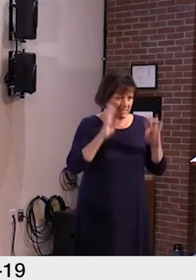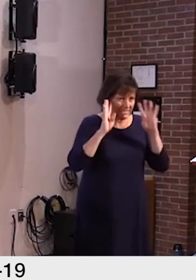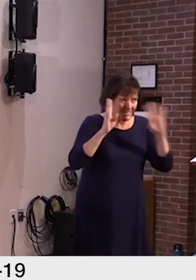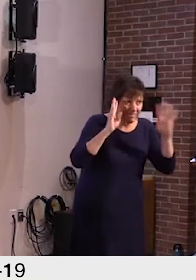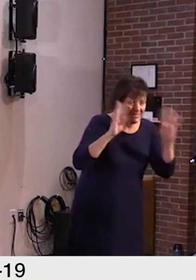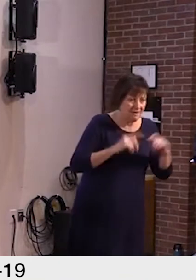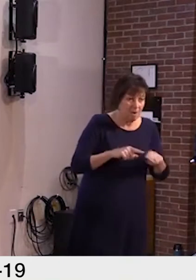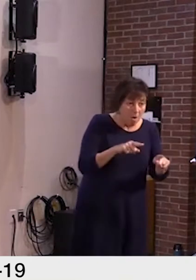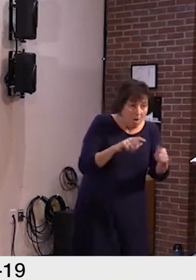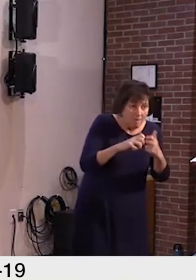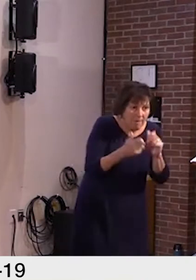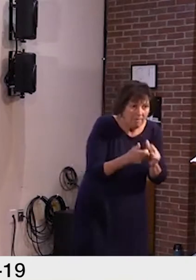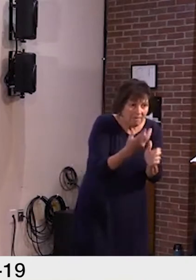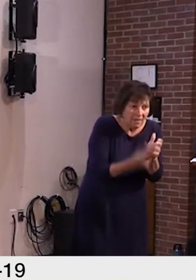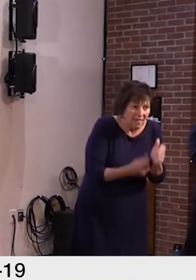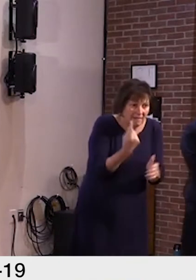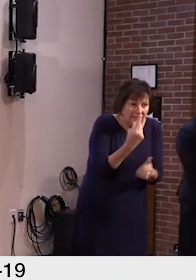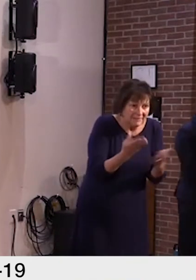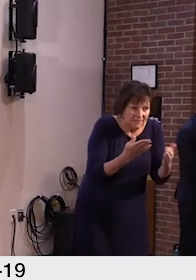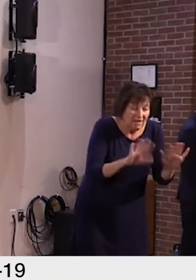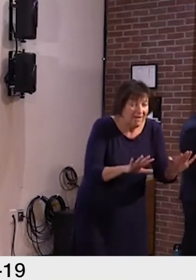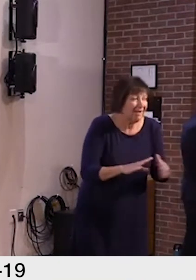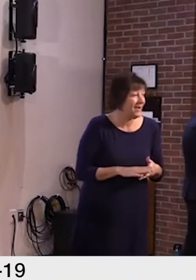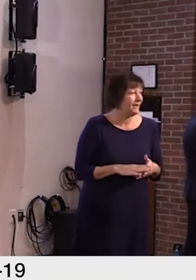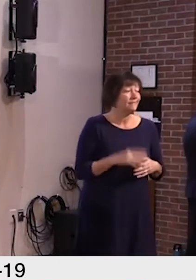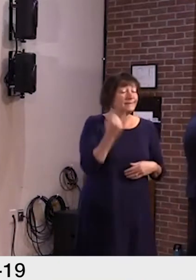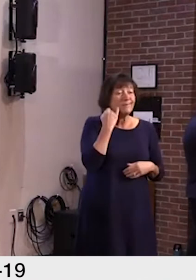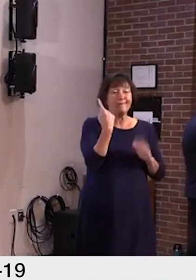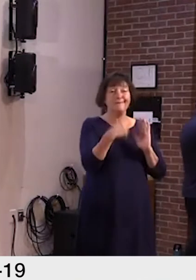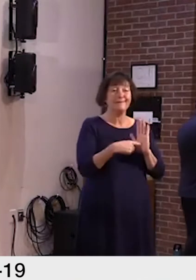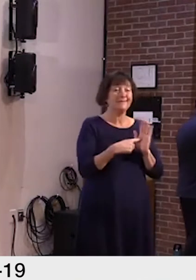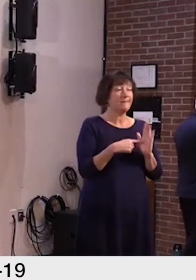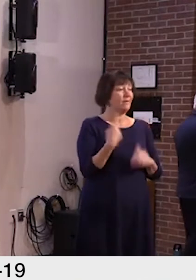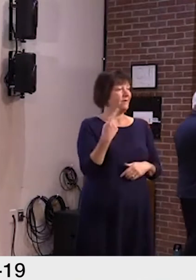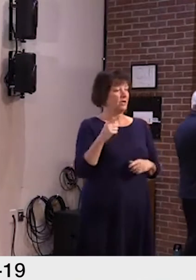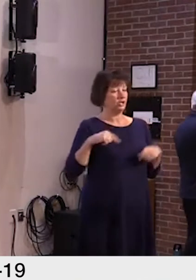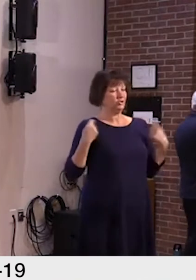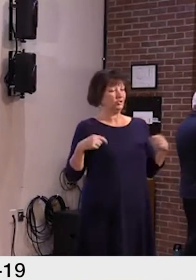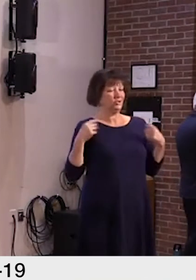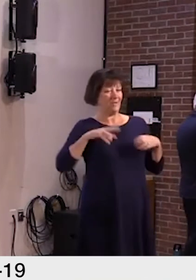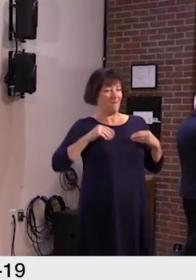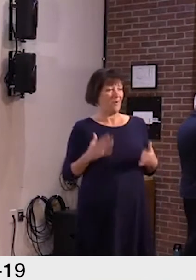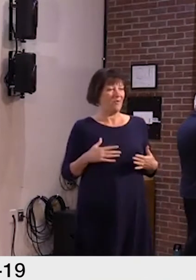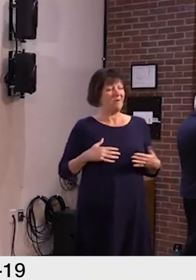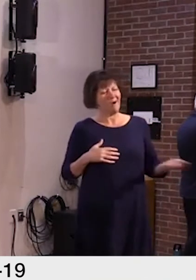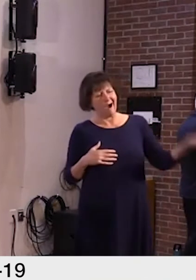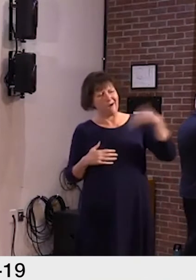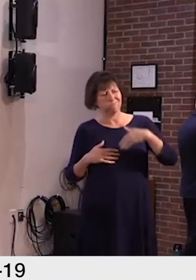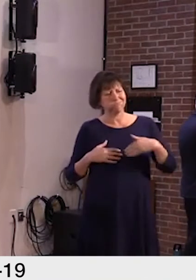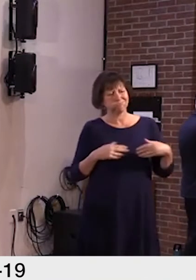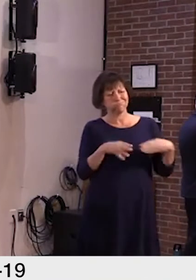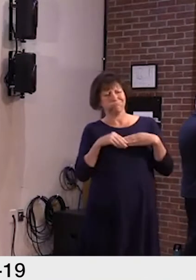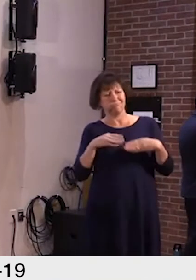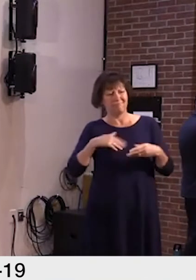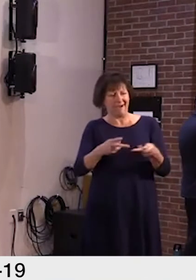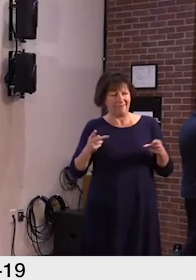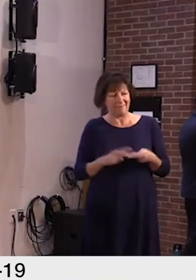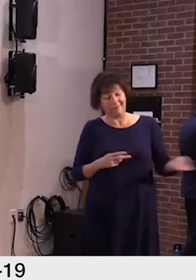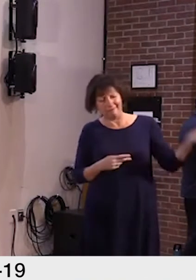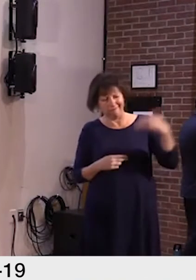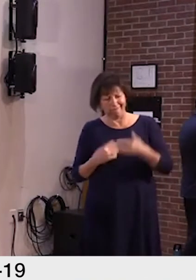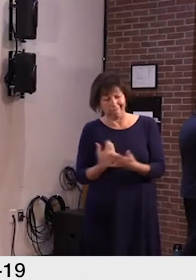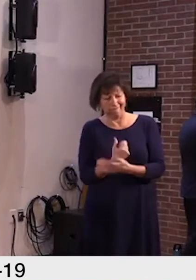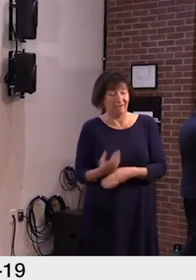gaps based on community need. Whether it's the owner of a fitness center providing space for a program, a business working with a hub